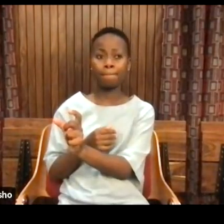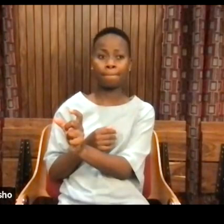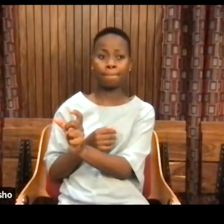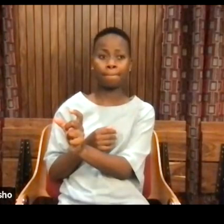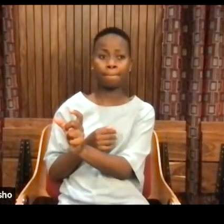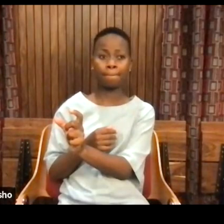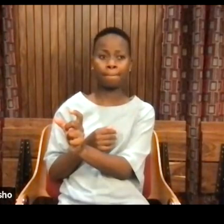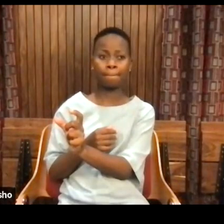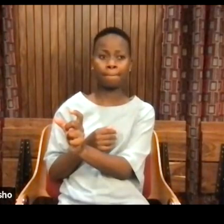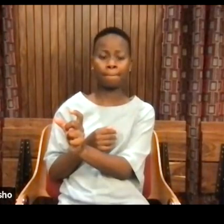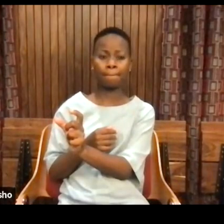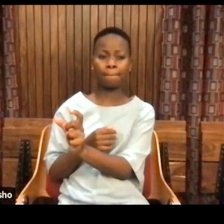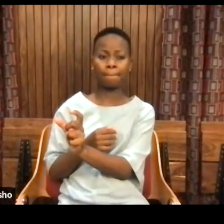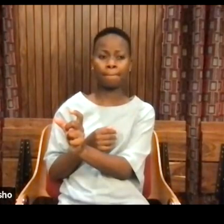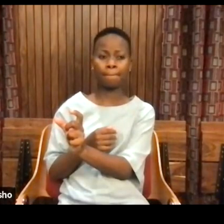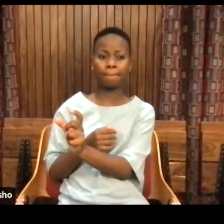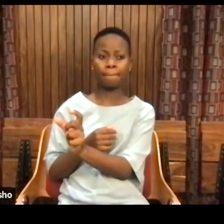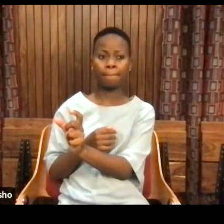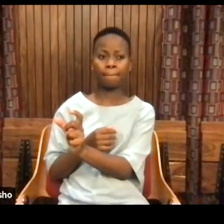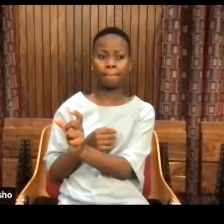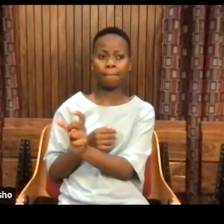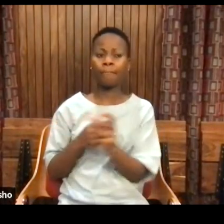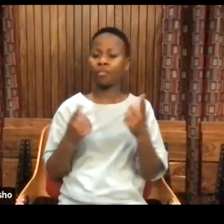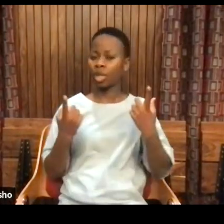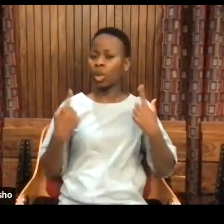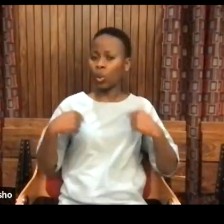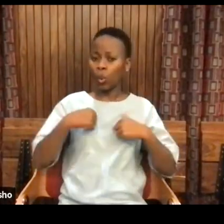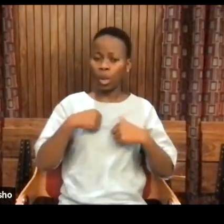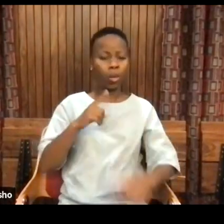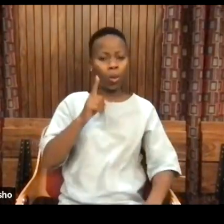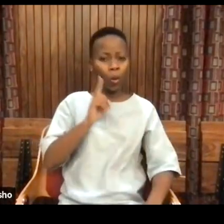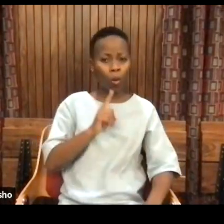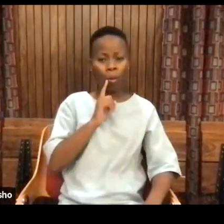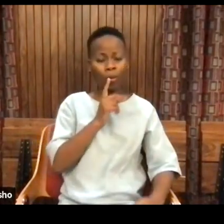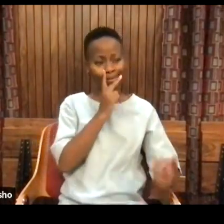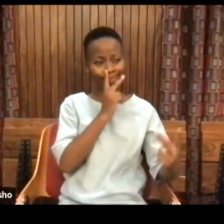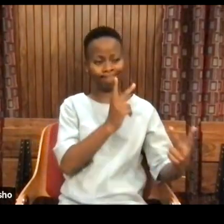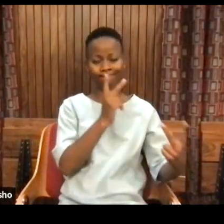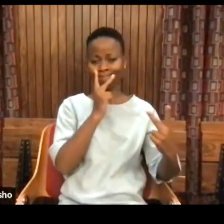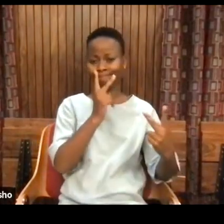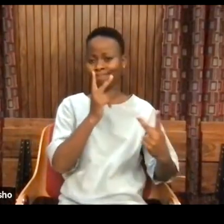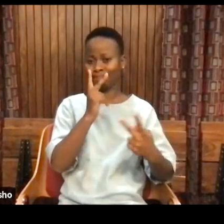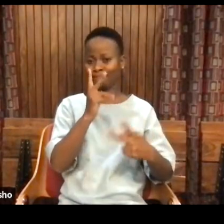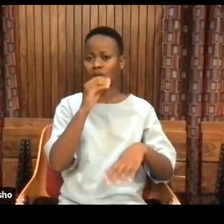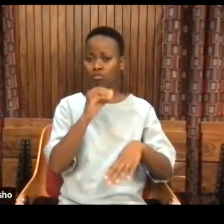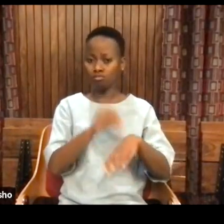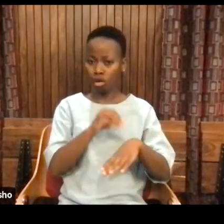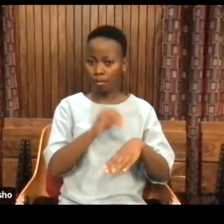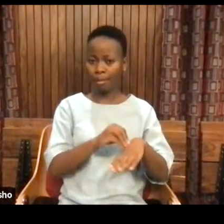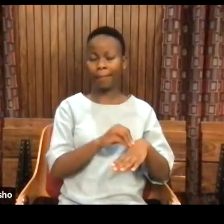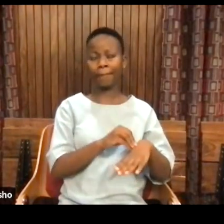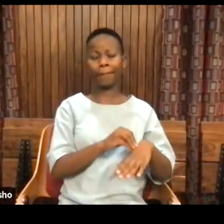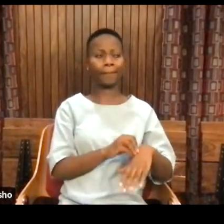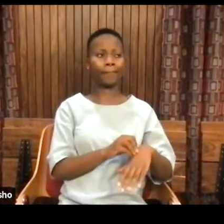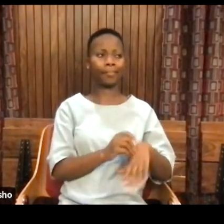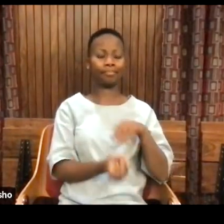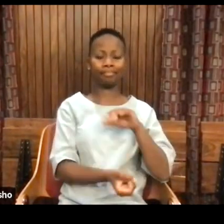there are always problems that we as human beings encounter, you know, with racism,